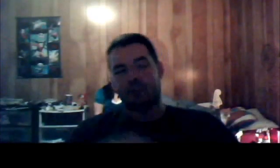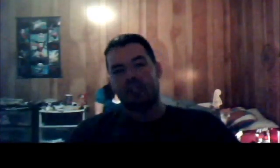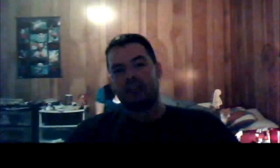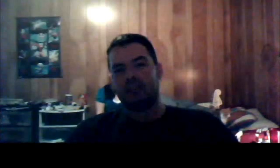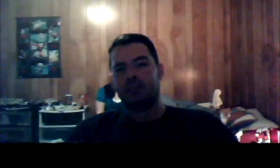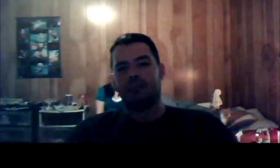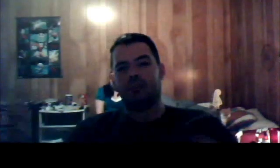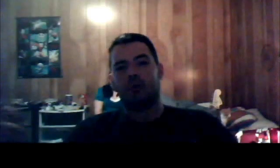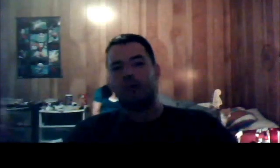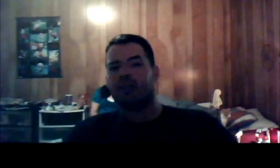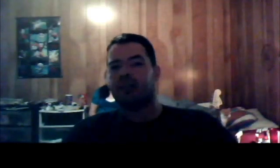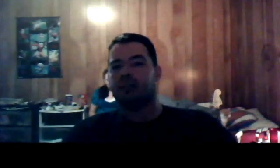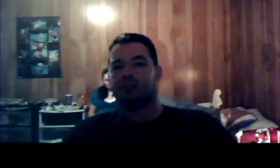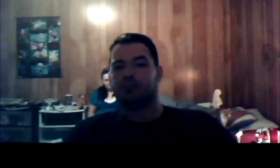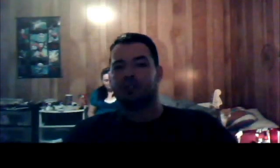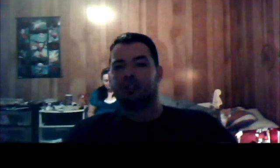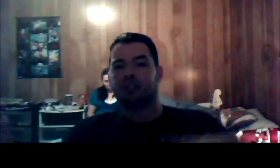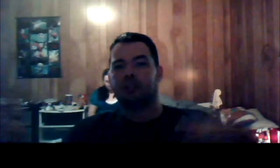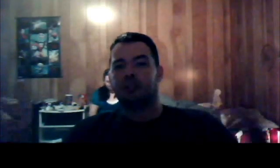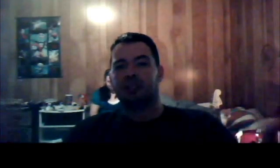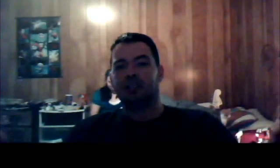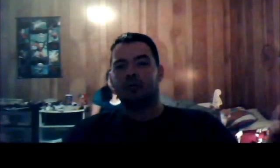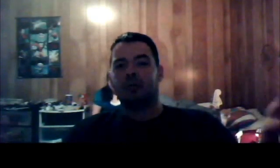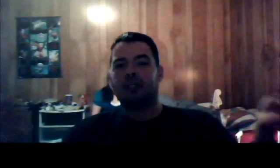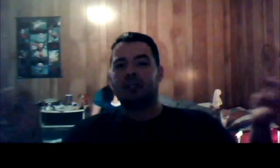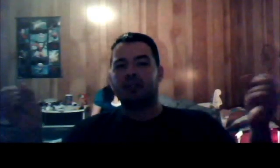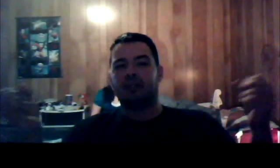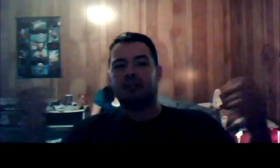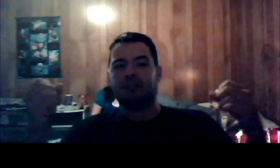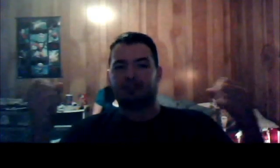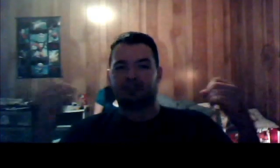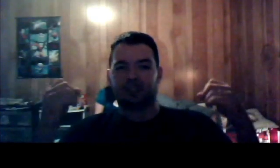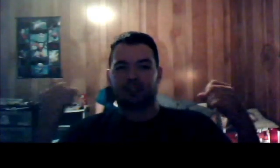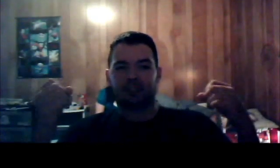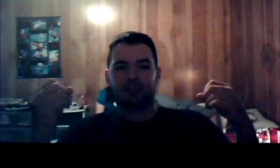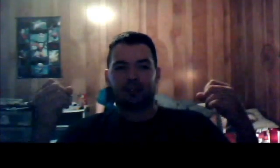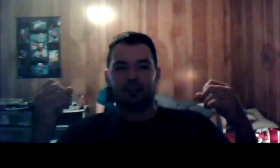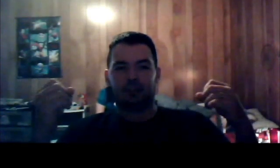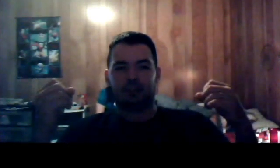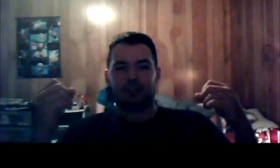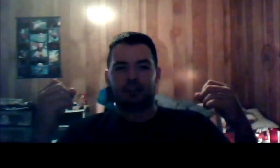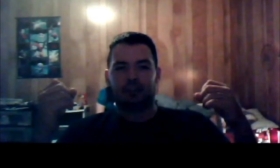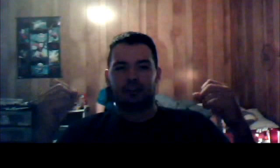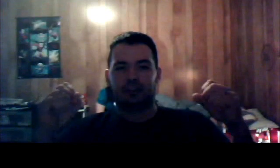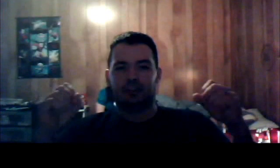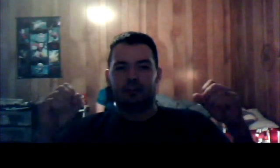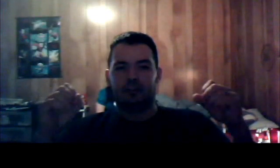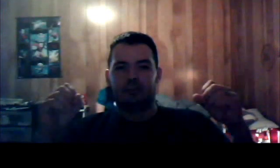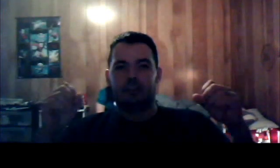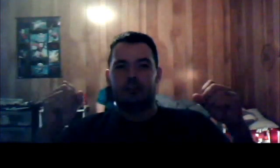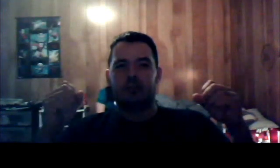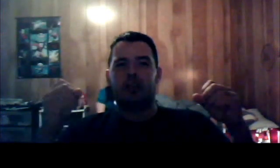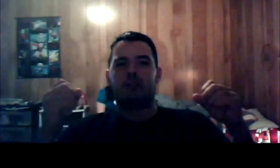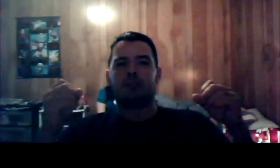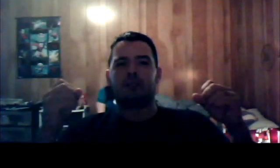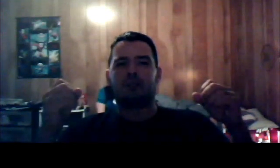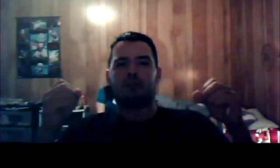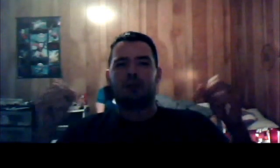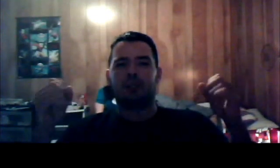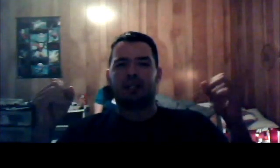like the movie, or you hate the movie. But either way, it'll give you something to think about. Like, right now I'm thinking, why the